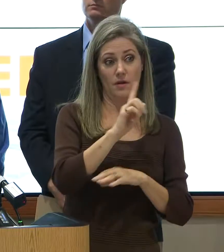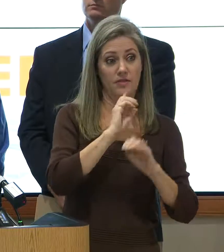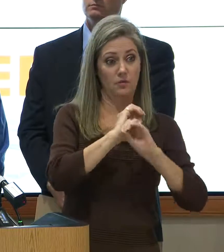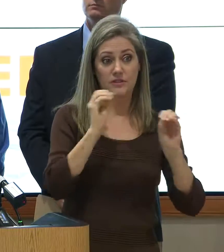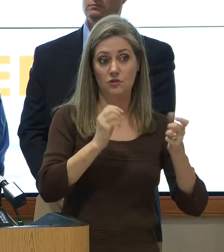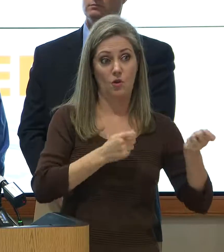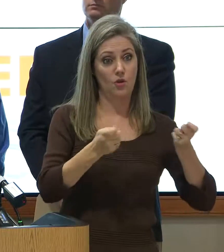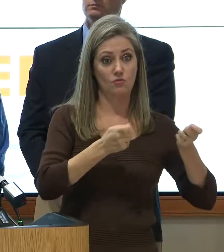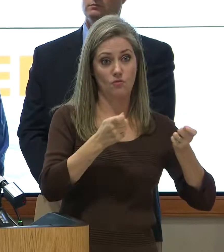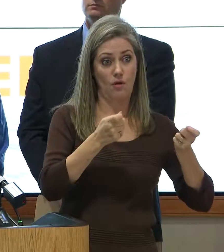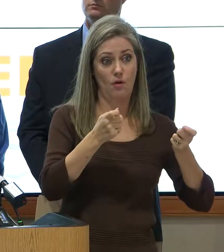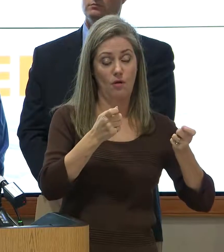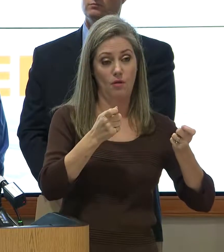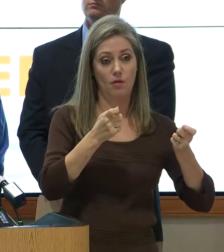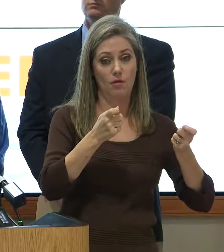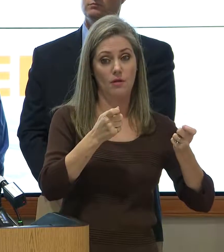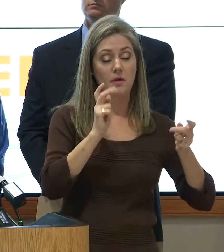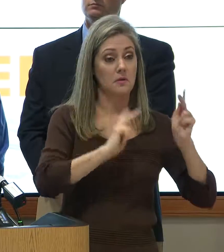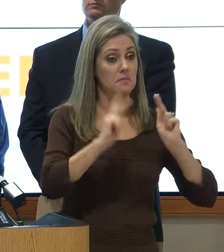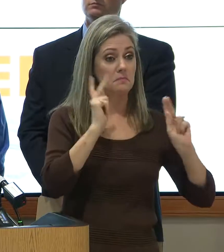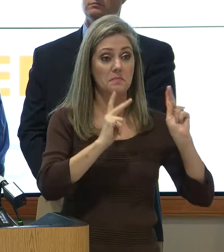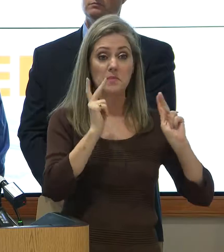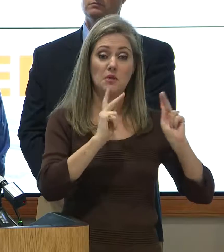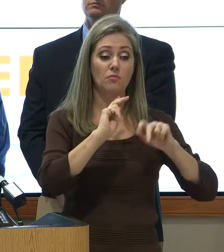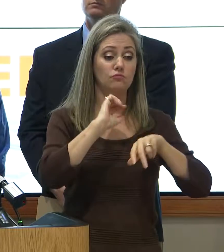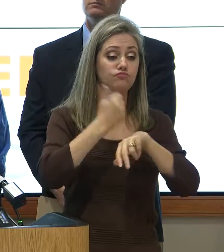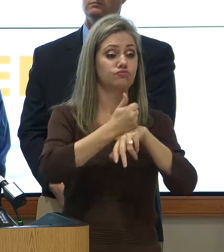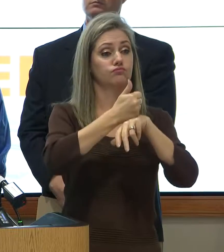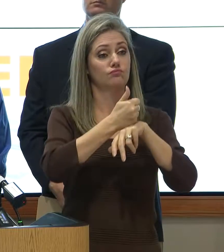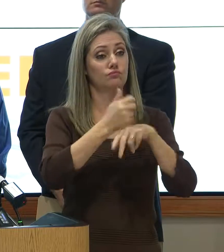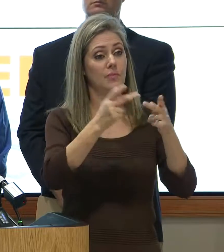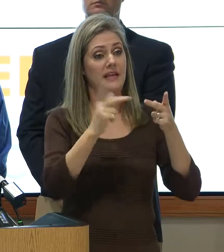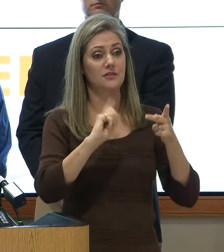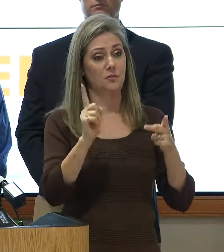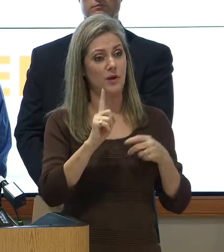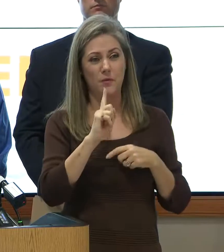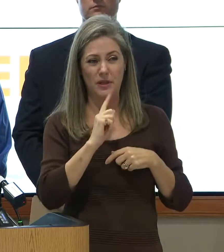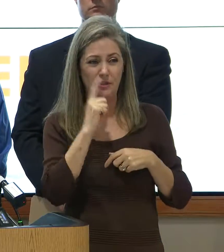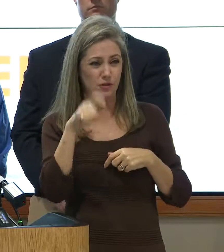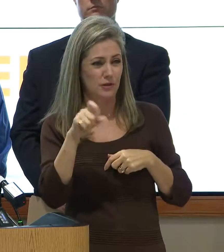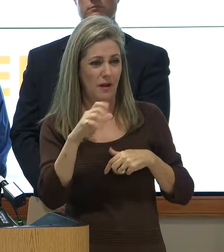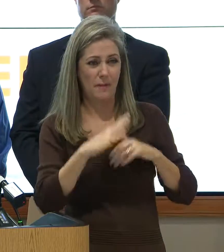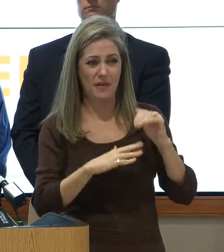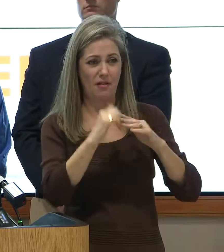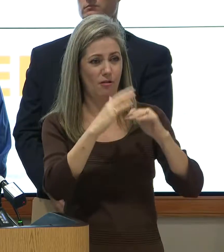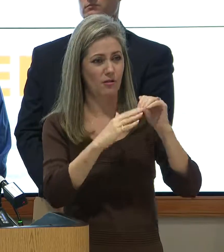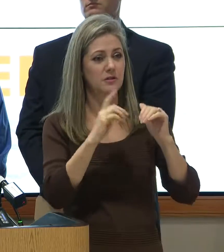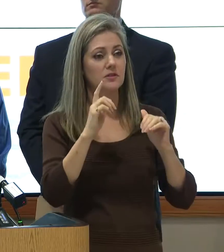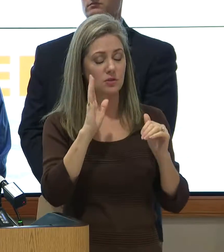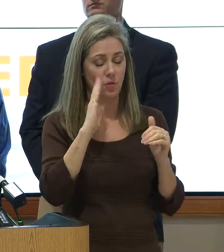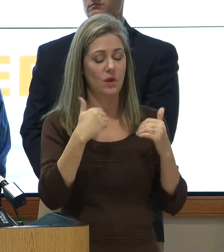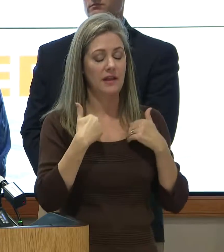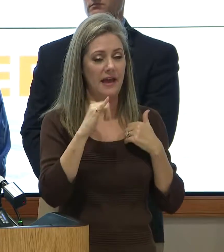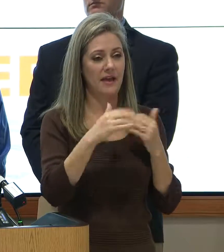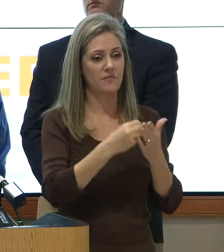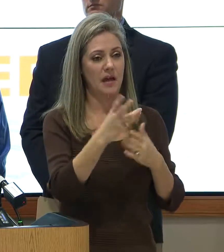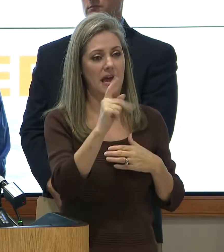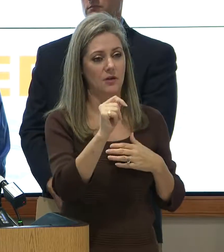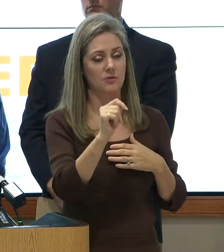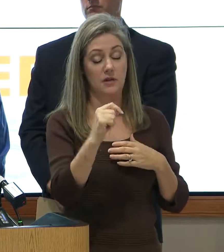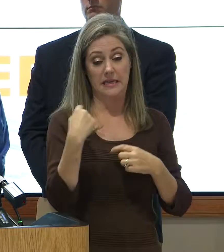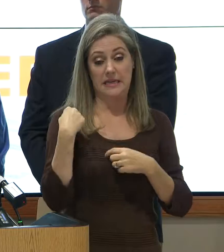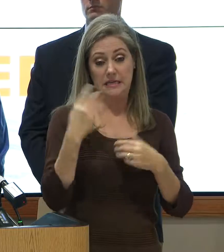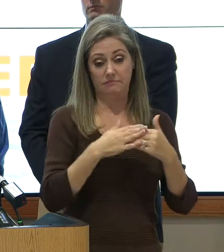controls. People built places where they shouldn't be. So there are going to be those buyouts. Since then,